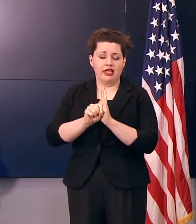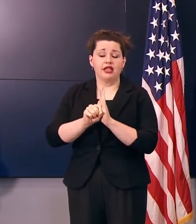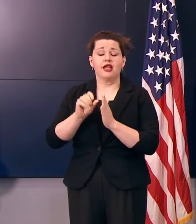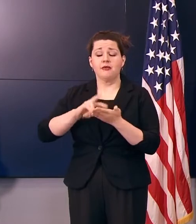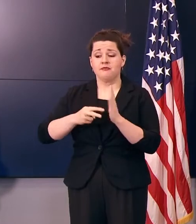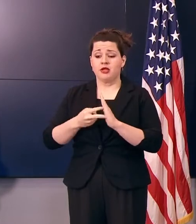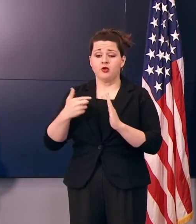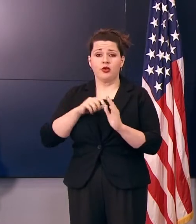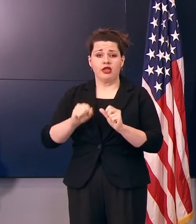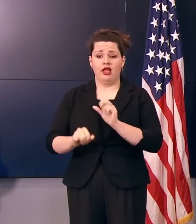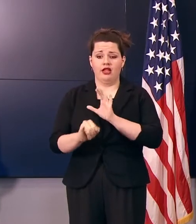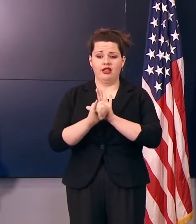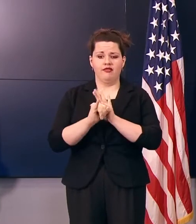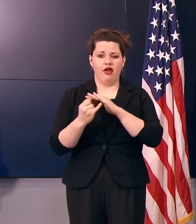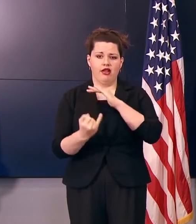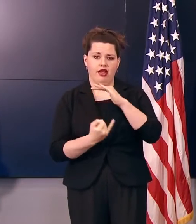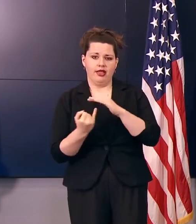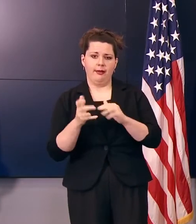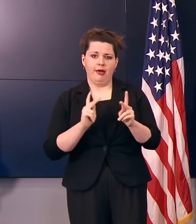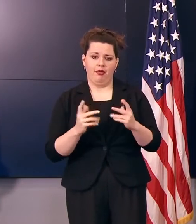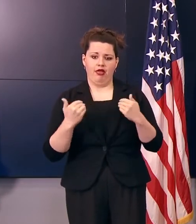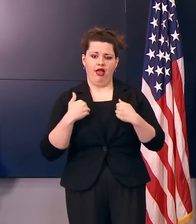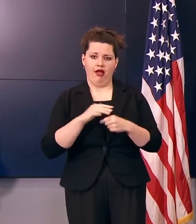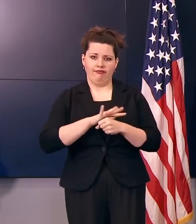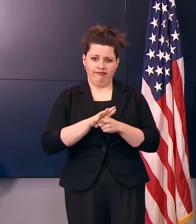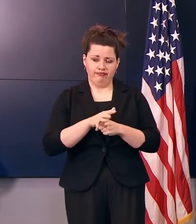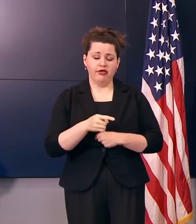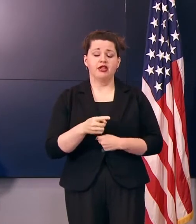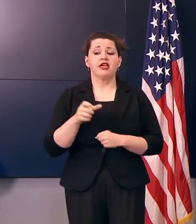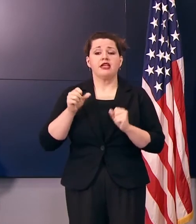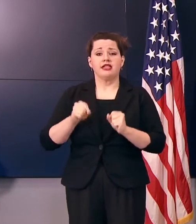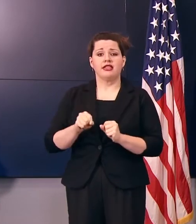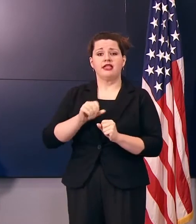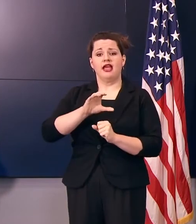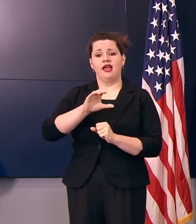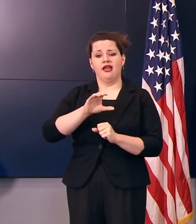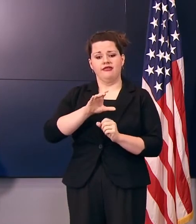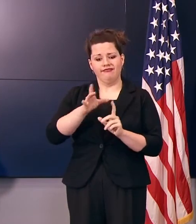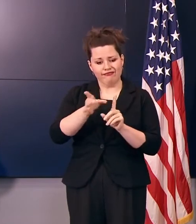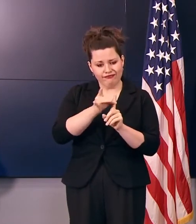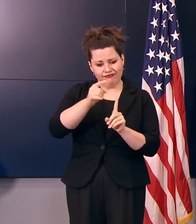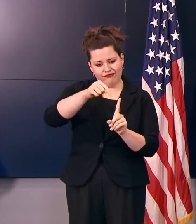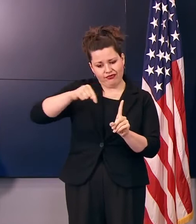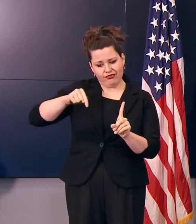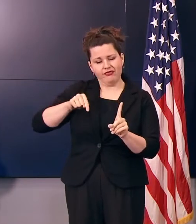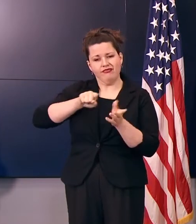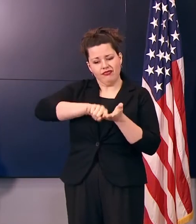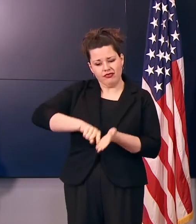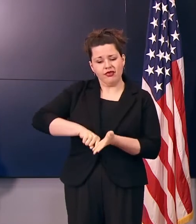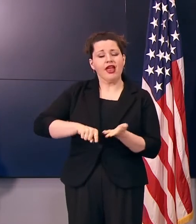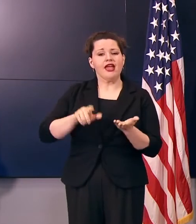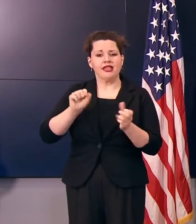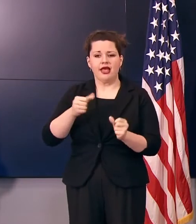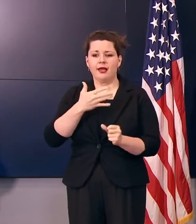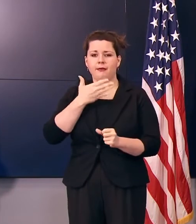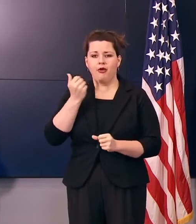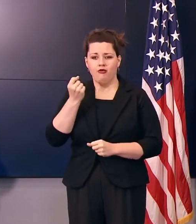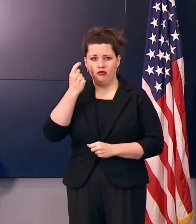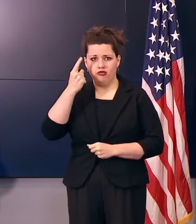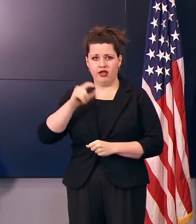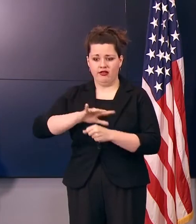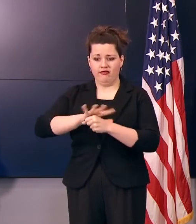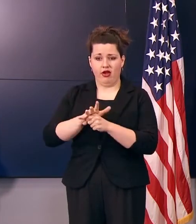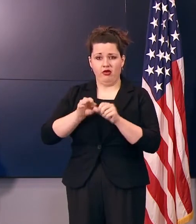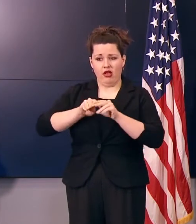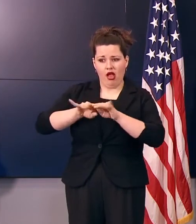and isolate people with the virus, conduct case investigation and tracing, and better understand virus activity in our state and to